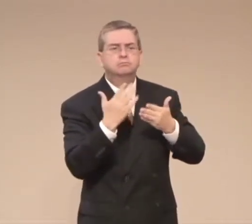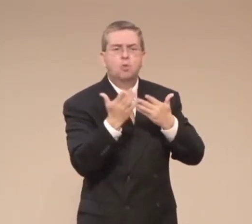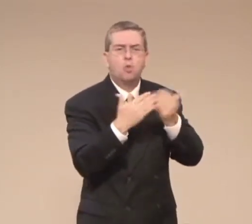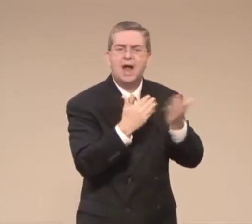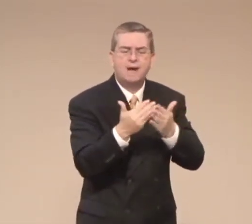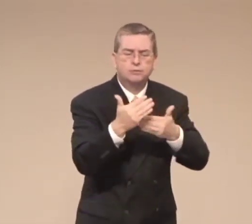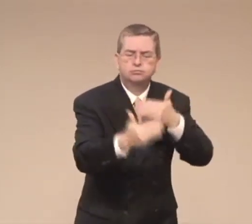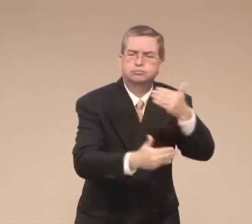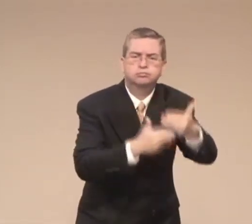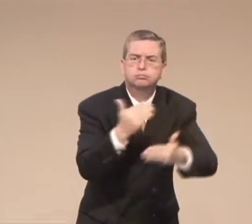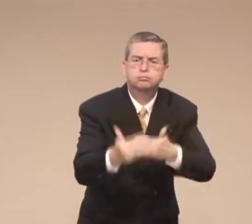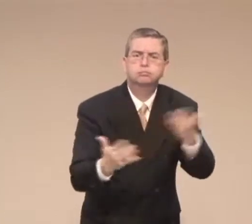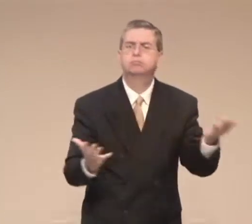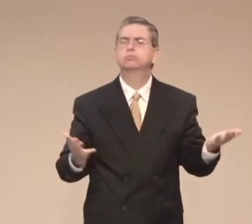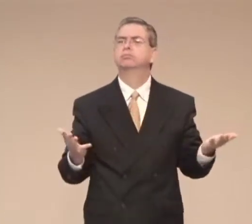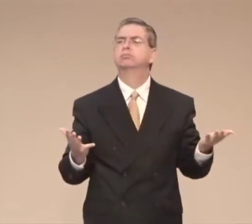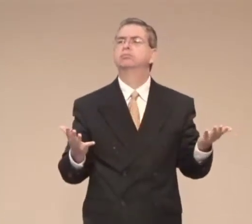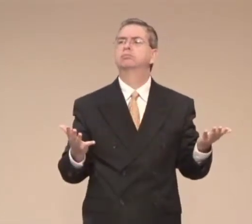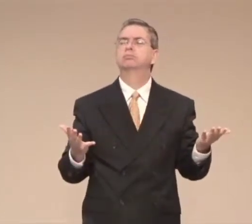means that you're being led by the Lord.